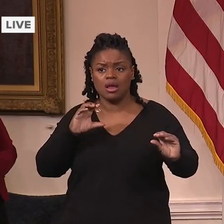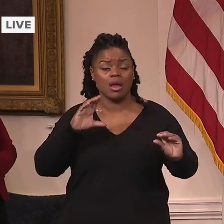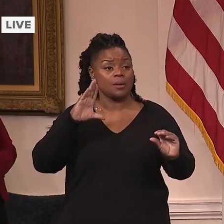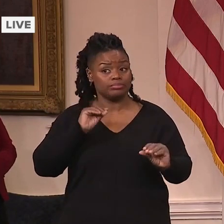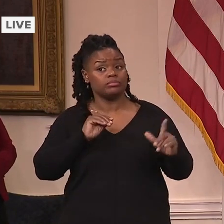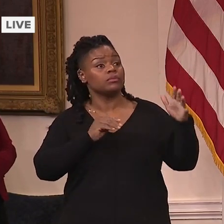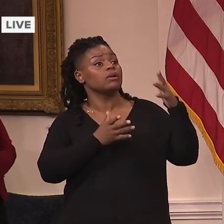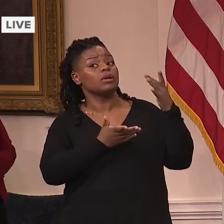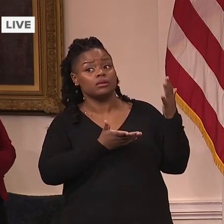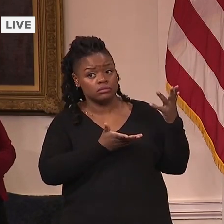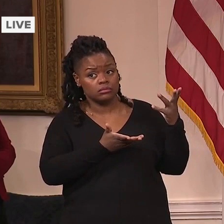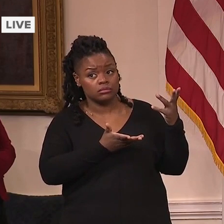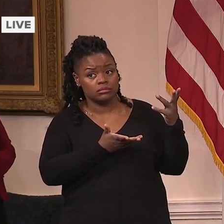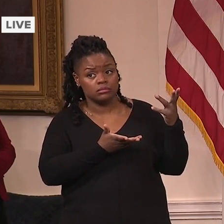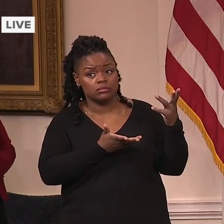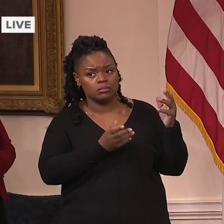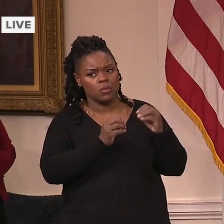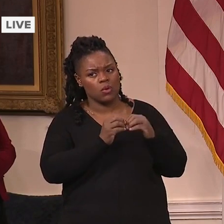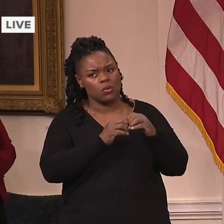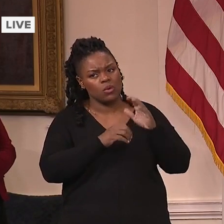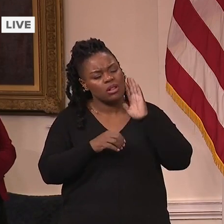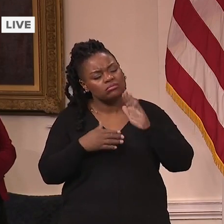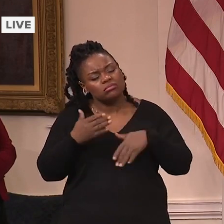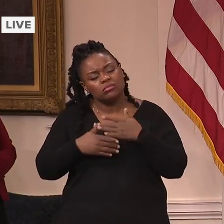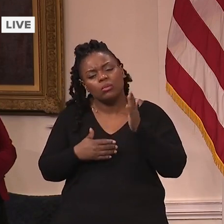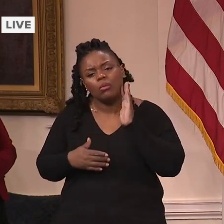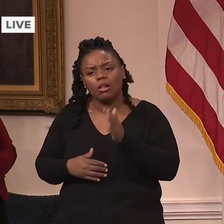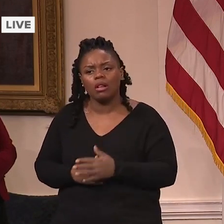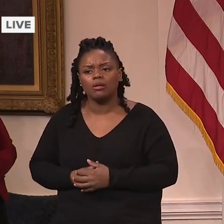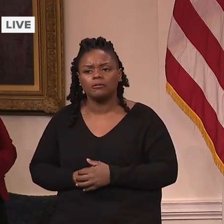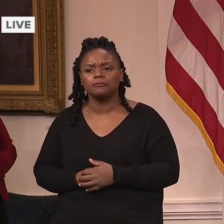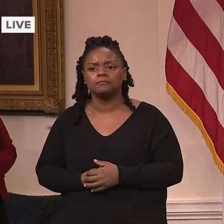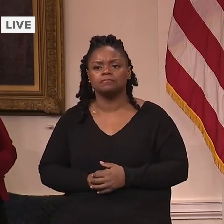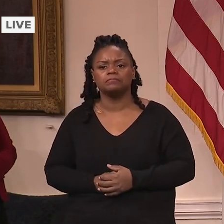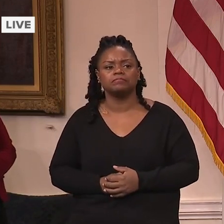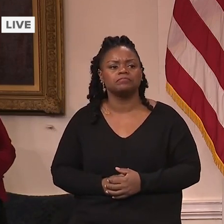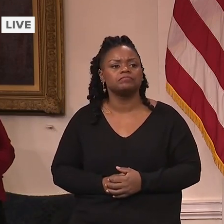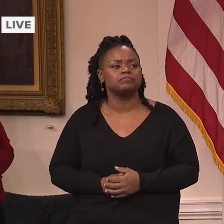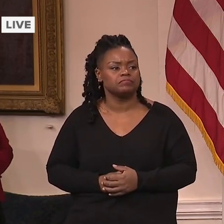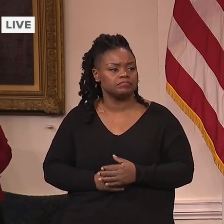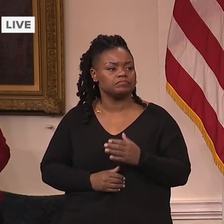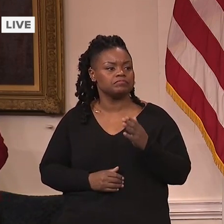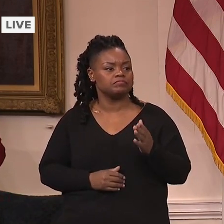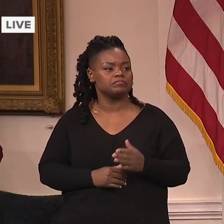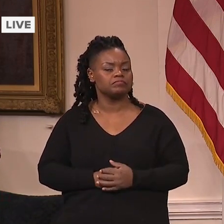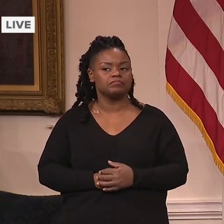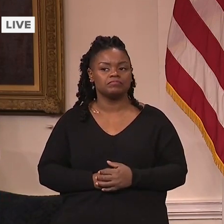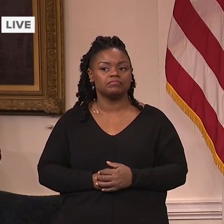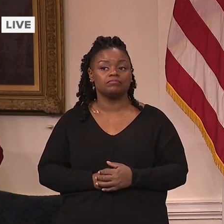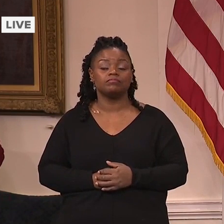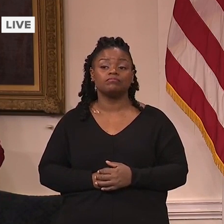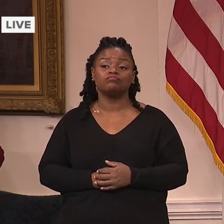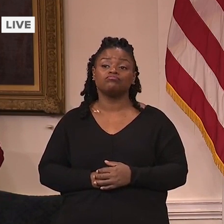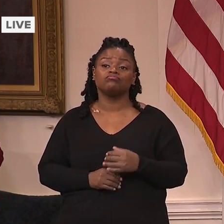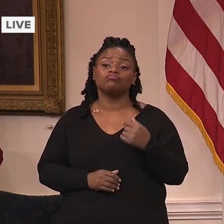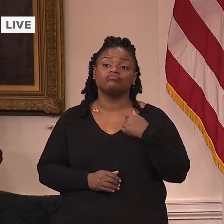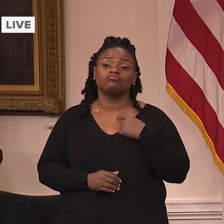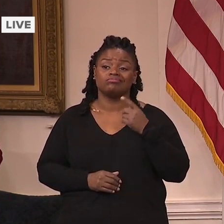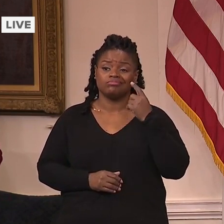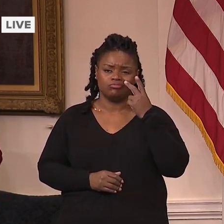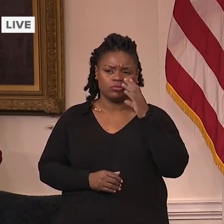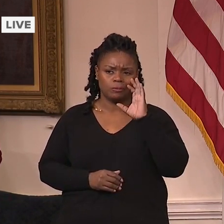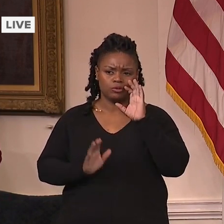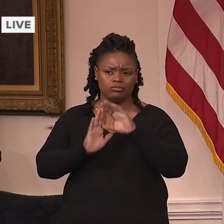switching to flipping a switch here in a couple of weeks. You showed on a graphic that there are some counties, including